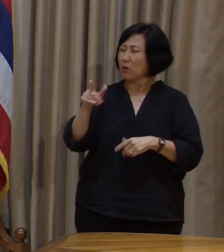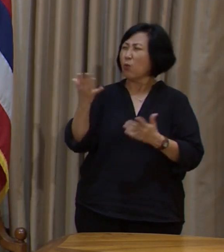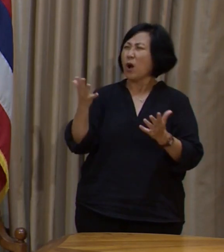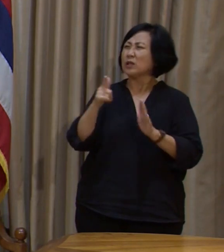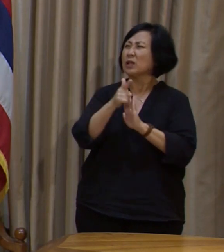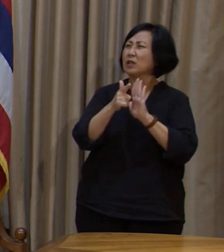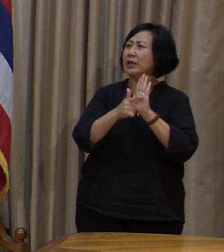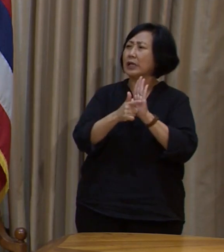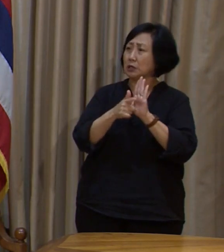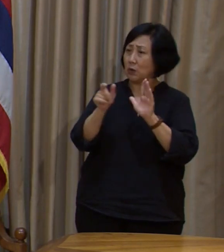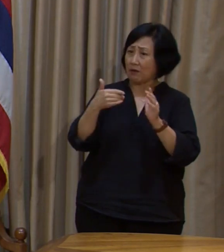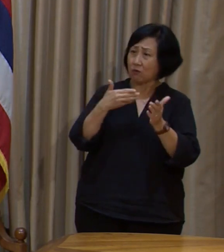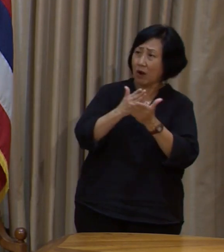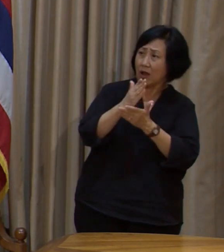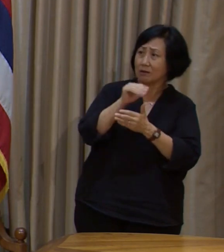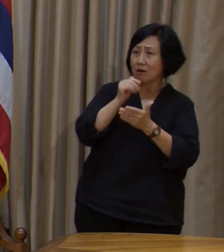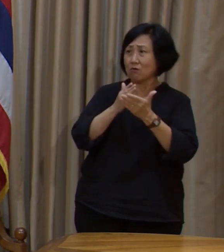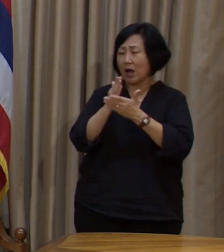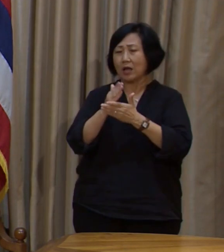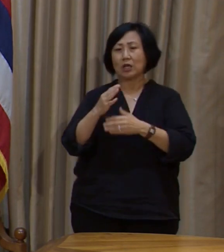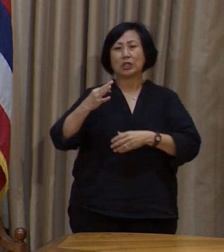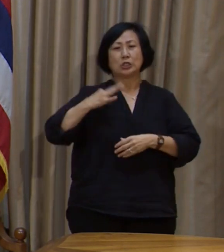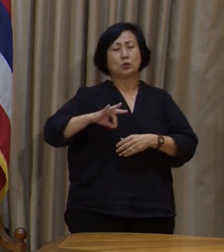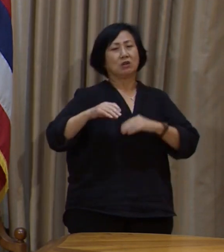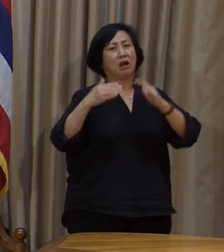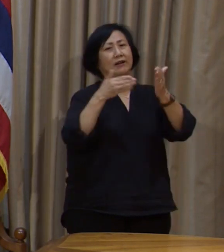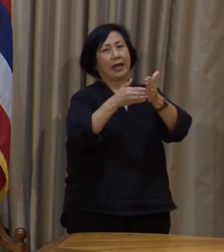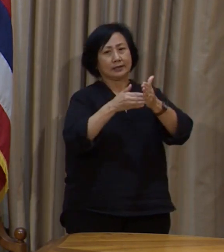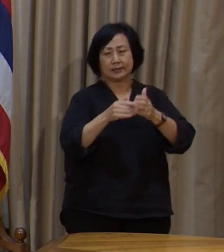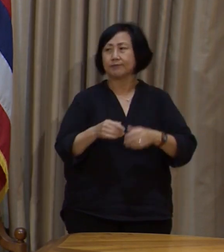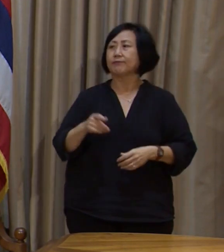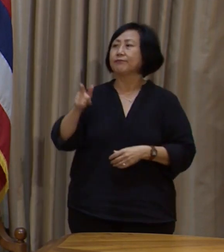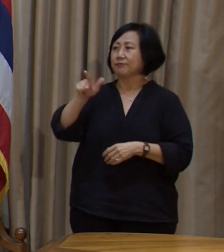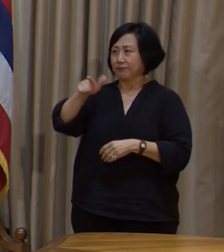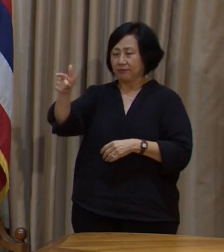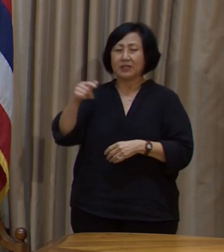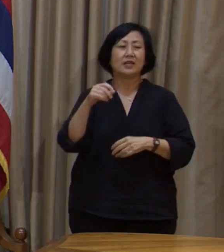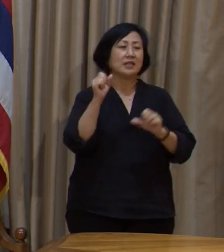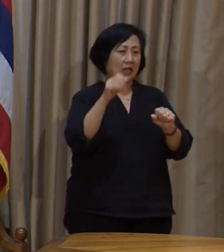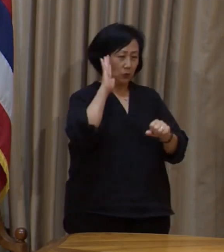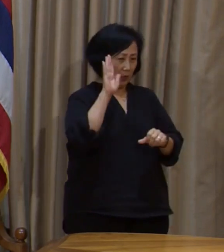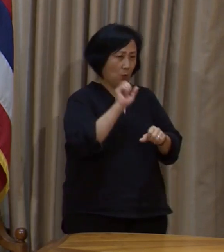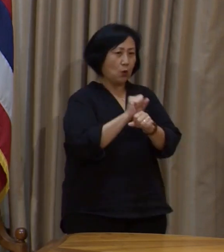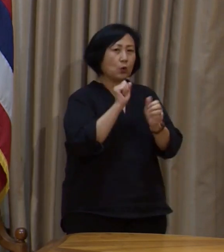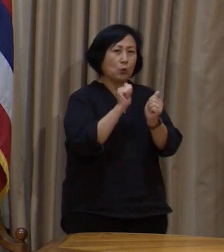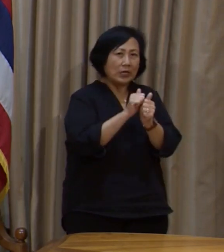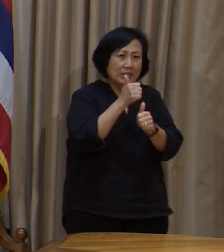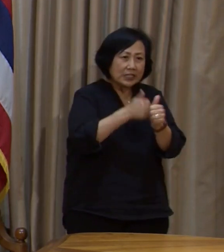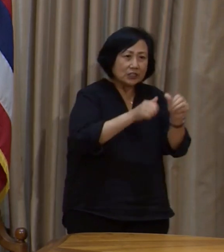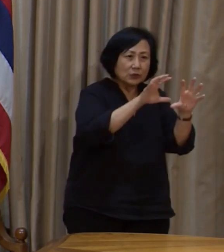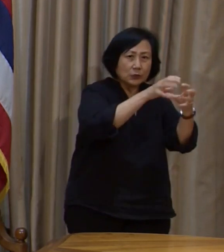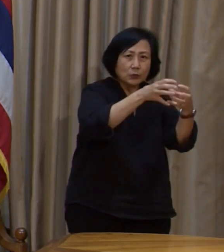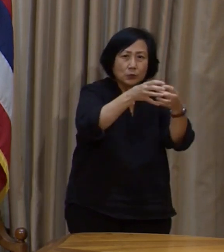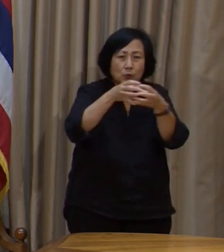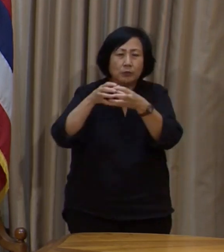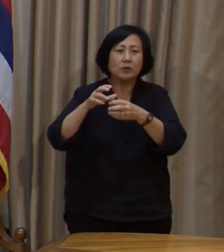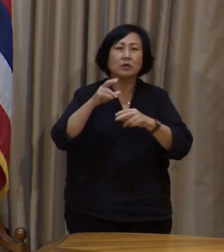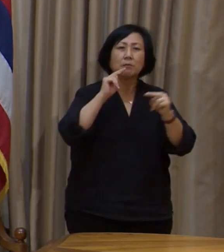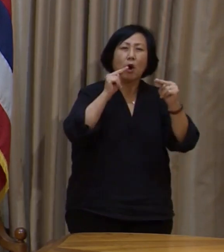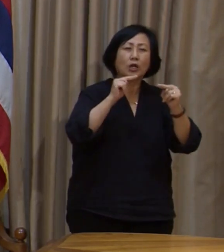legal situation is with that? Because obviously the unions oppose this. Yeah, certainly we'll be working with the unions to